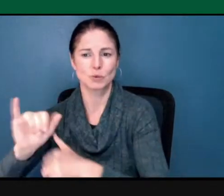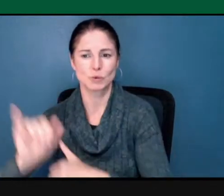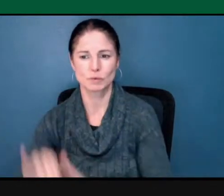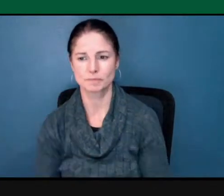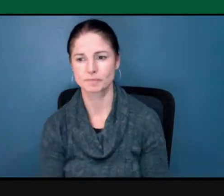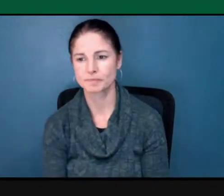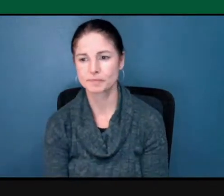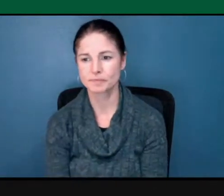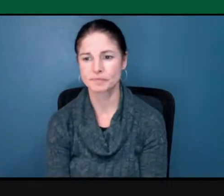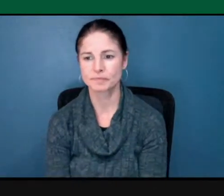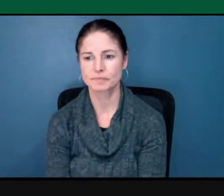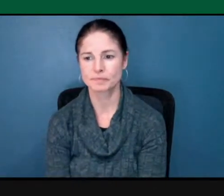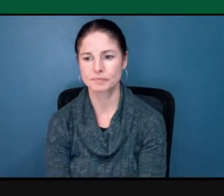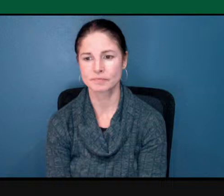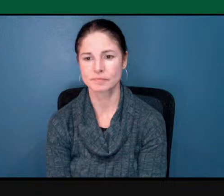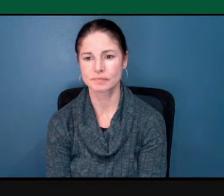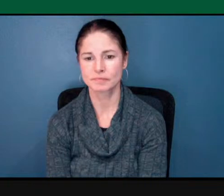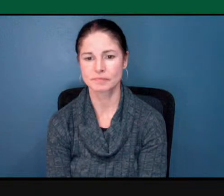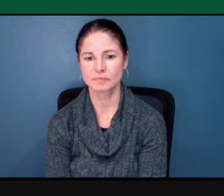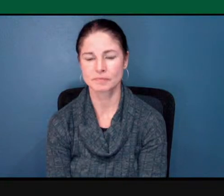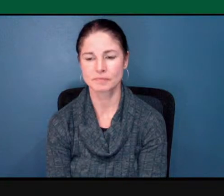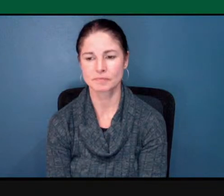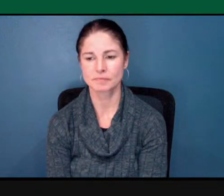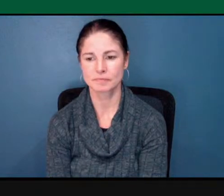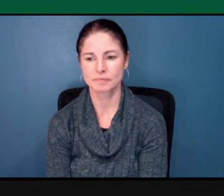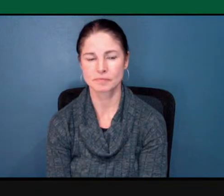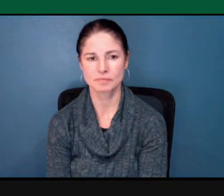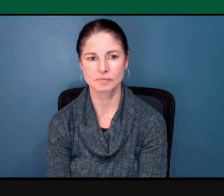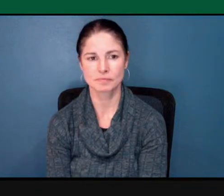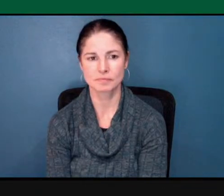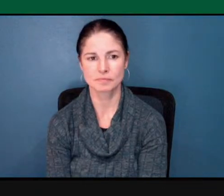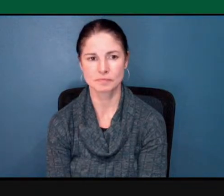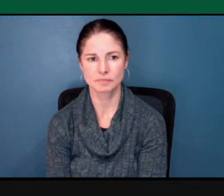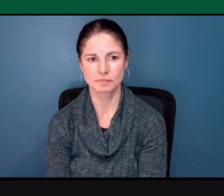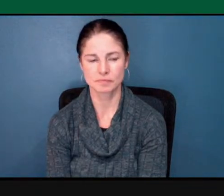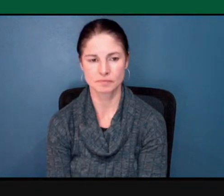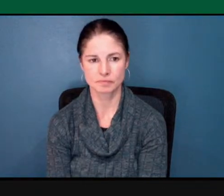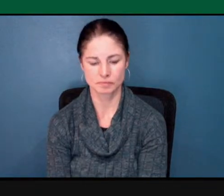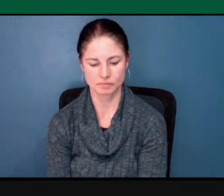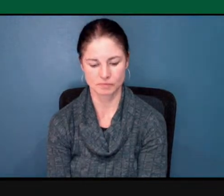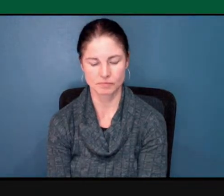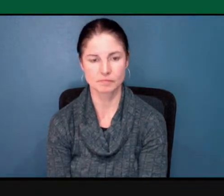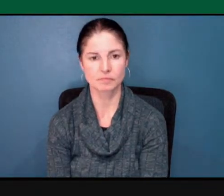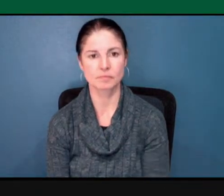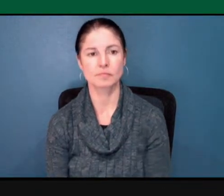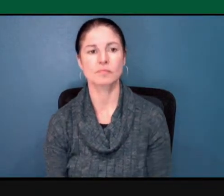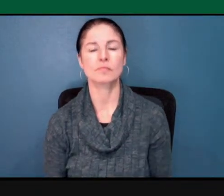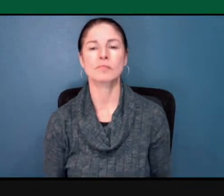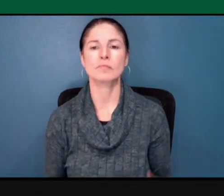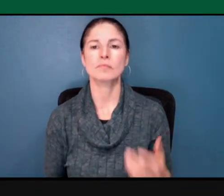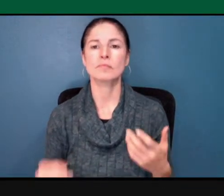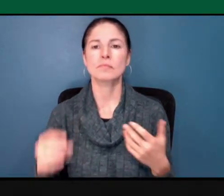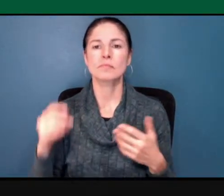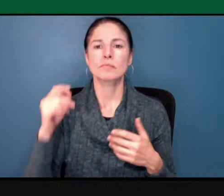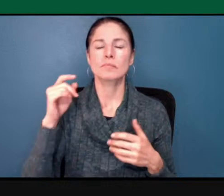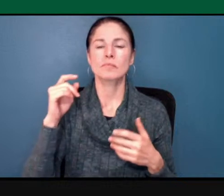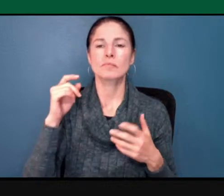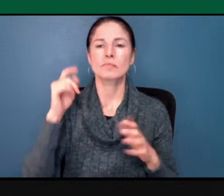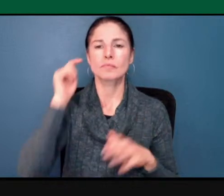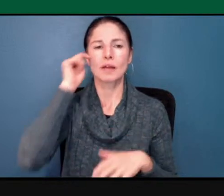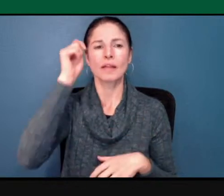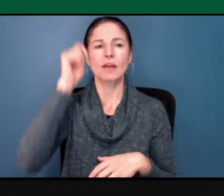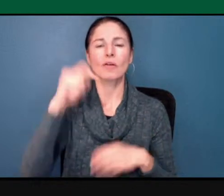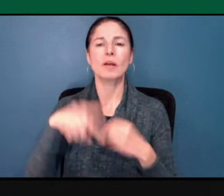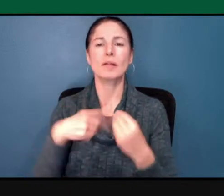I'll talk a little bit about the theory that grounds the sisterhood in bringing diverse groups